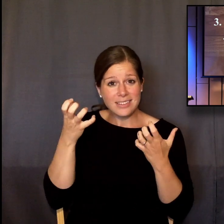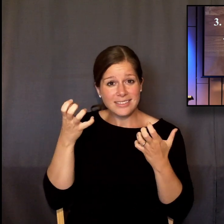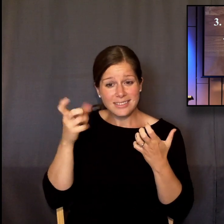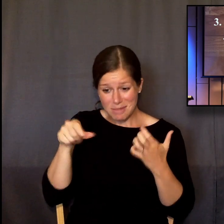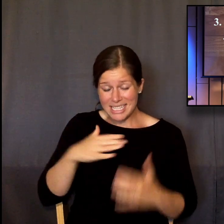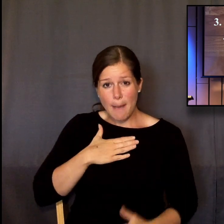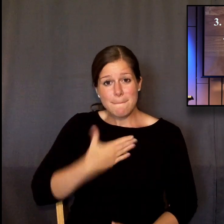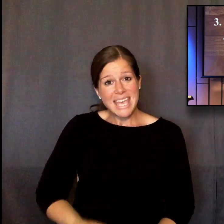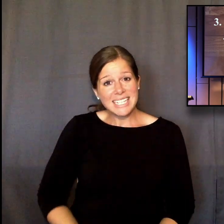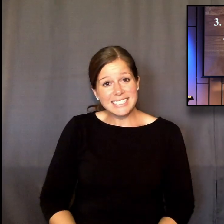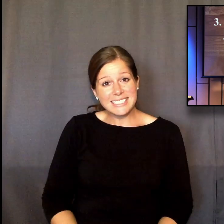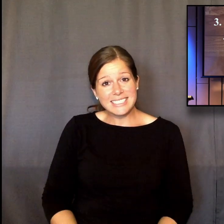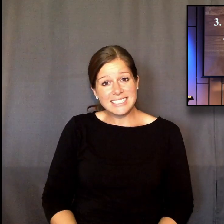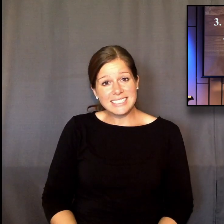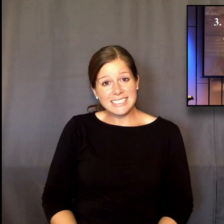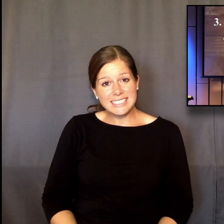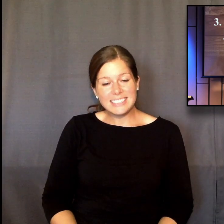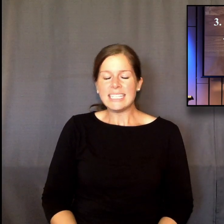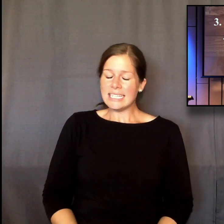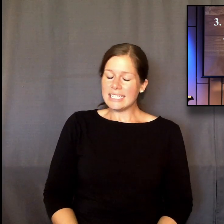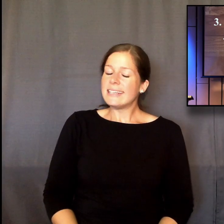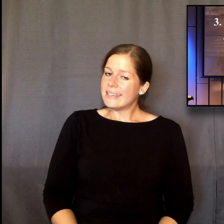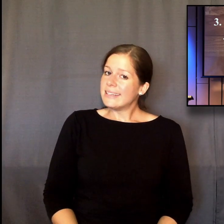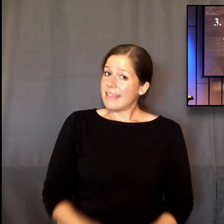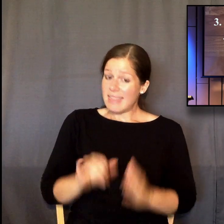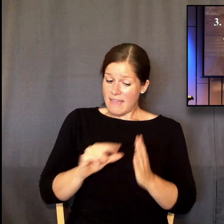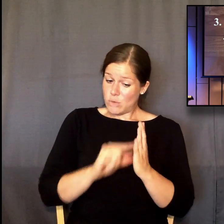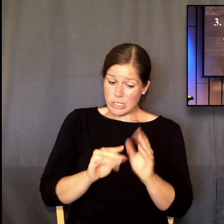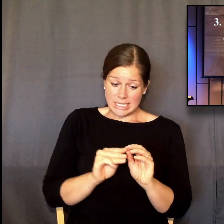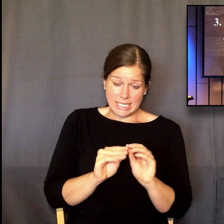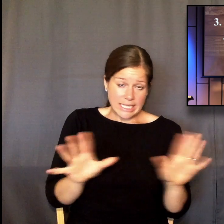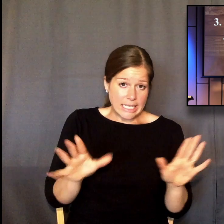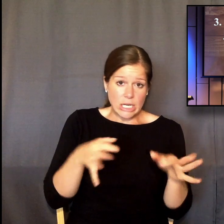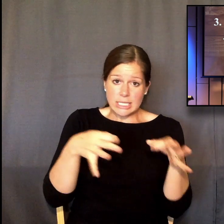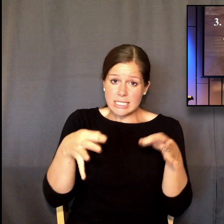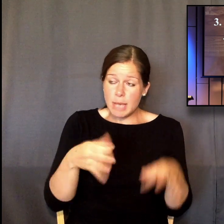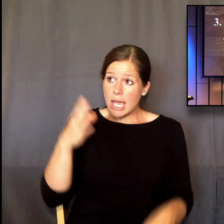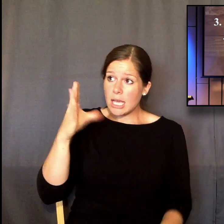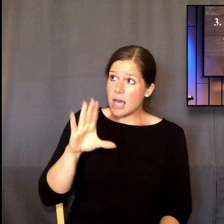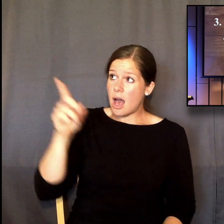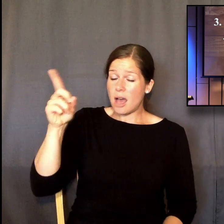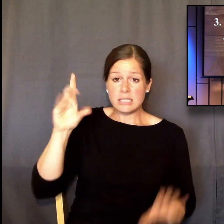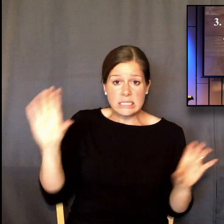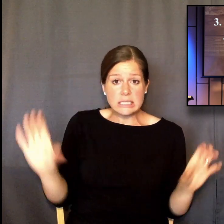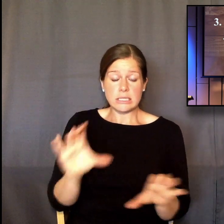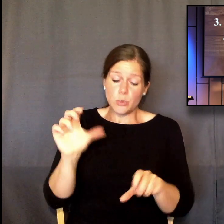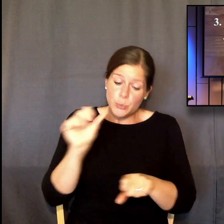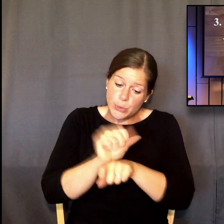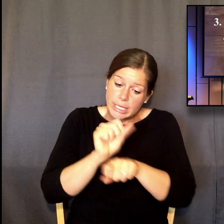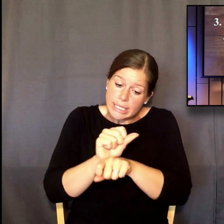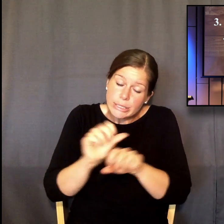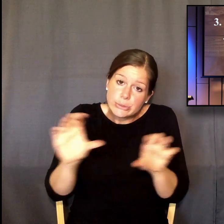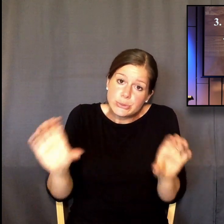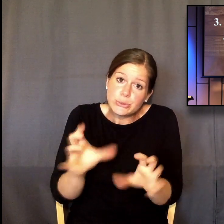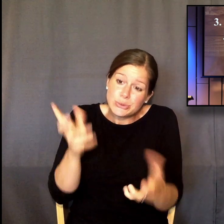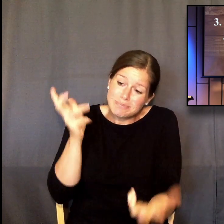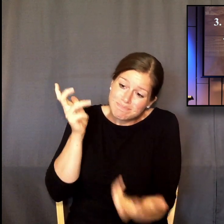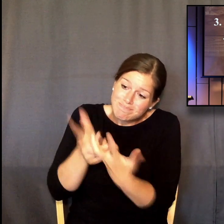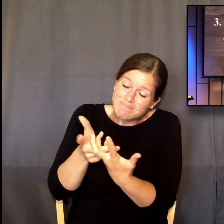away from it. God is doing, constantly, actively working. He is doing whatever he wants.